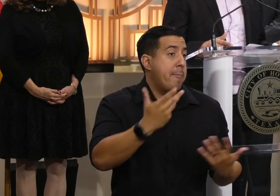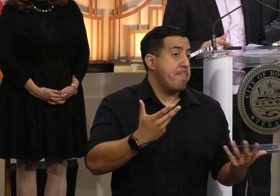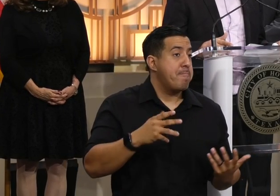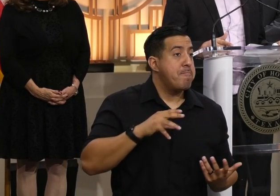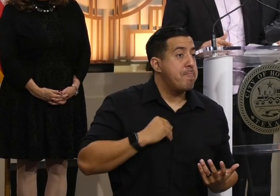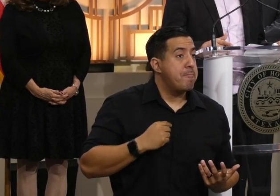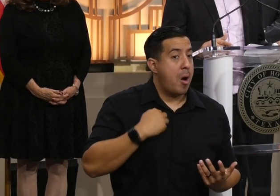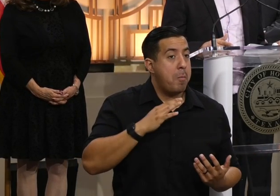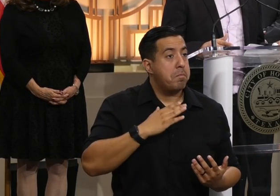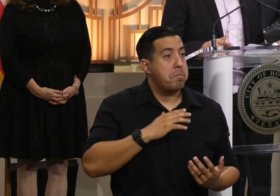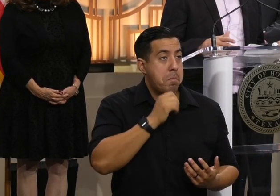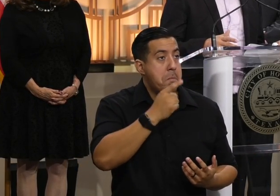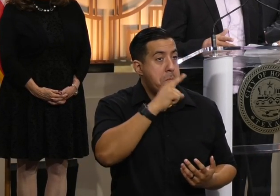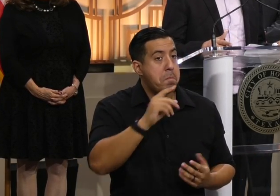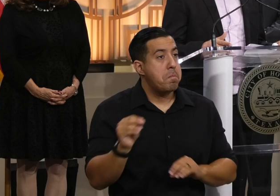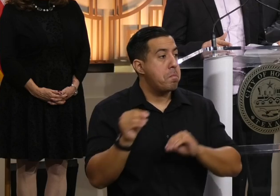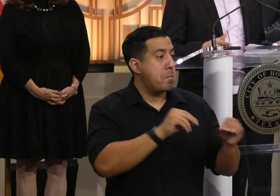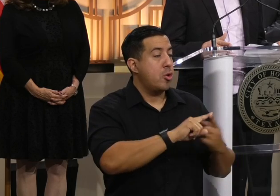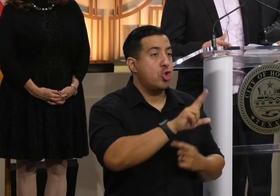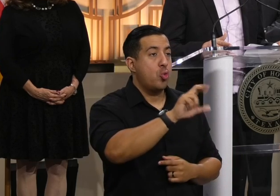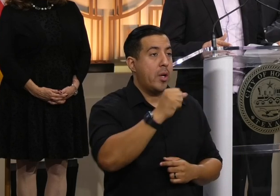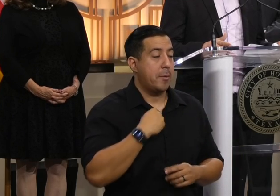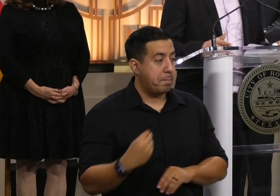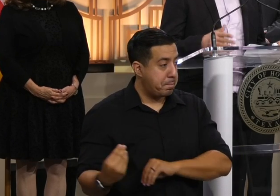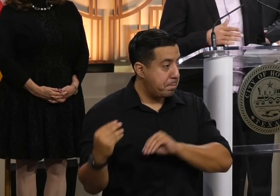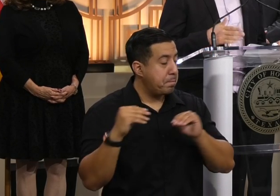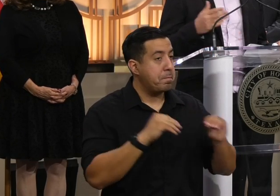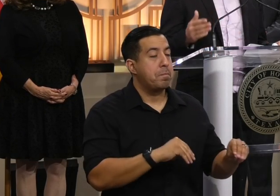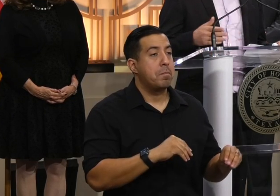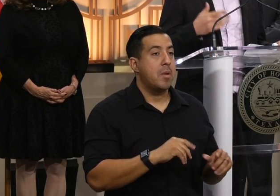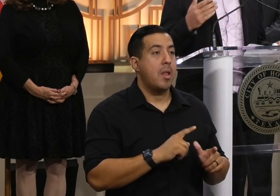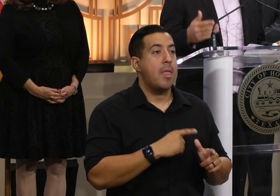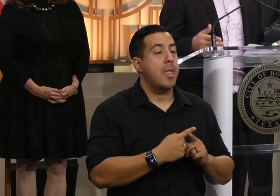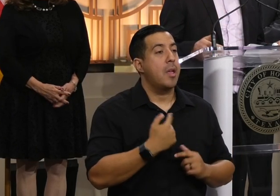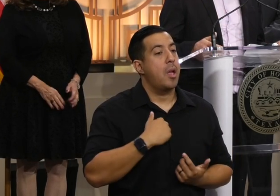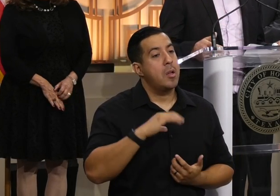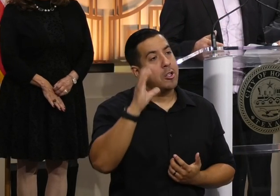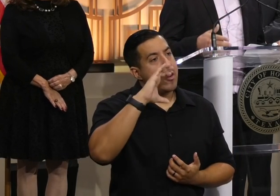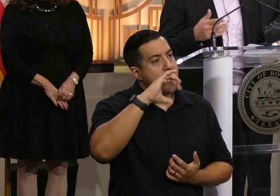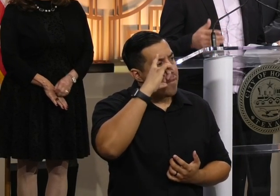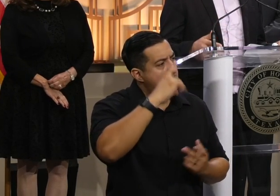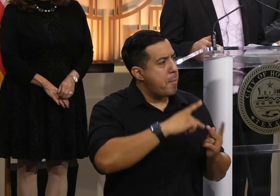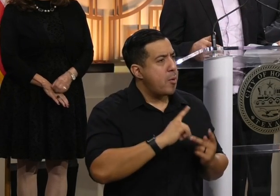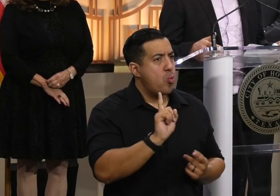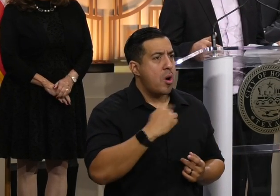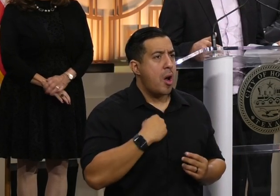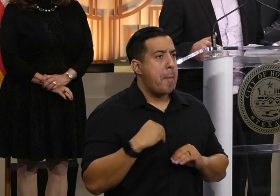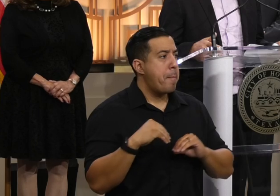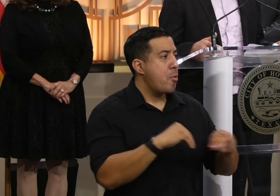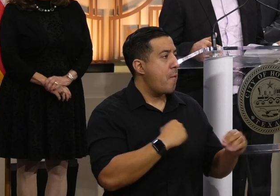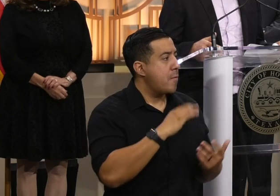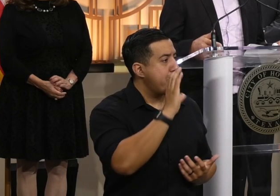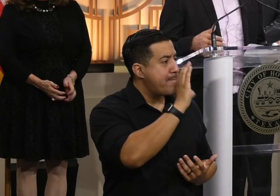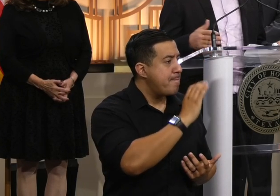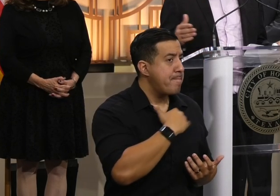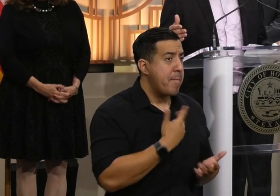you know, I'd be happy to go and move to the U.S. And then I was in search of a place where to move in the United States.